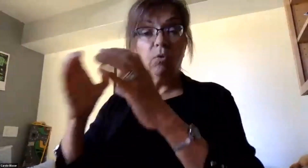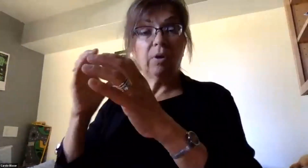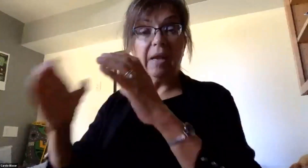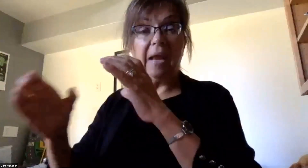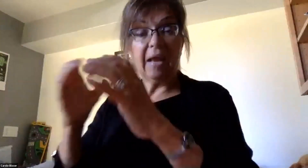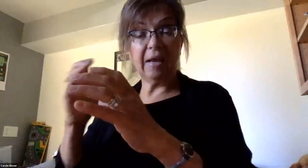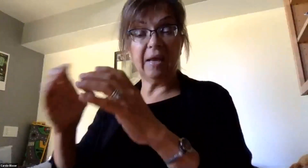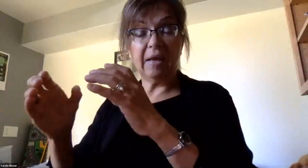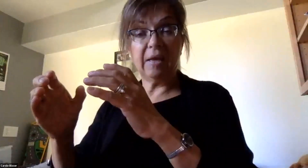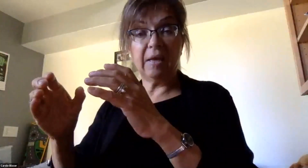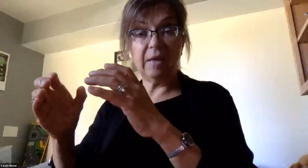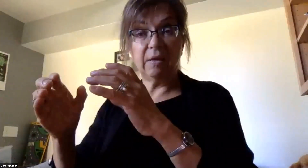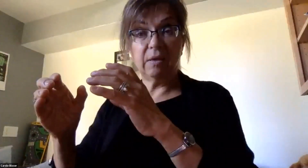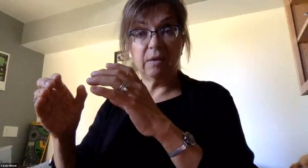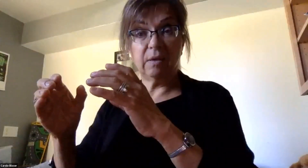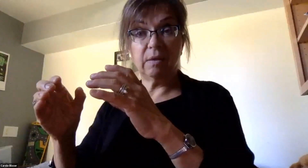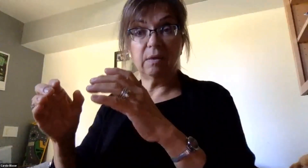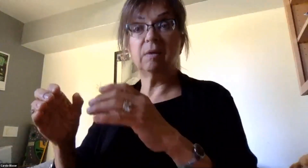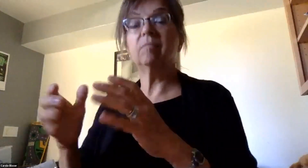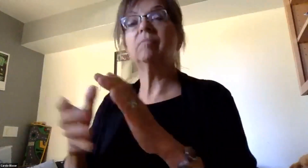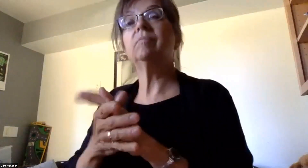a full remote plan here coming up soon.